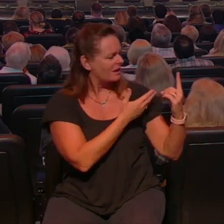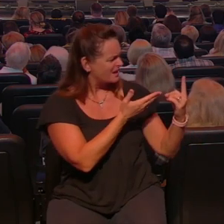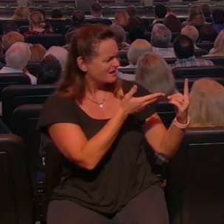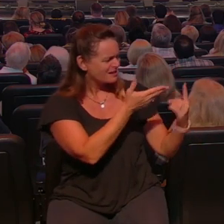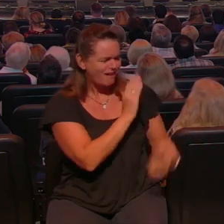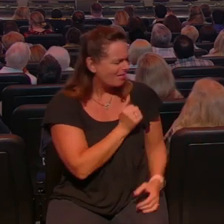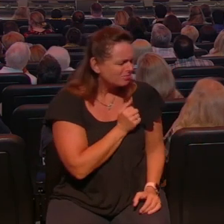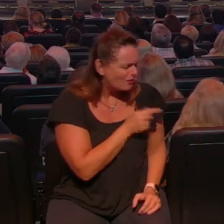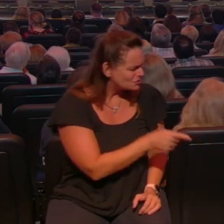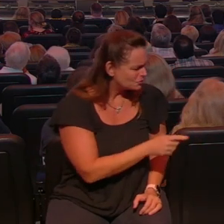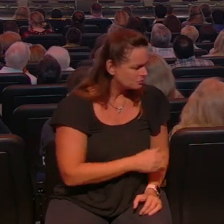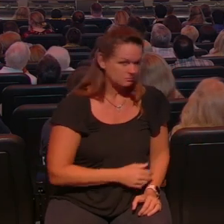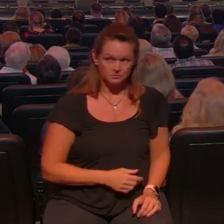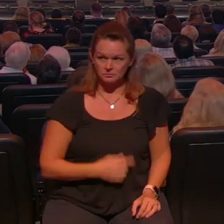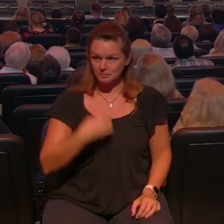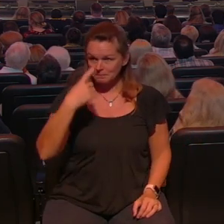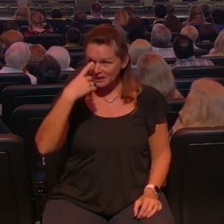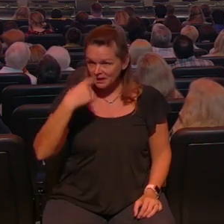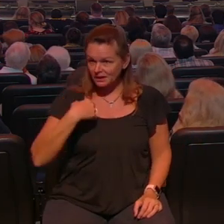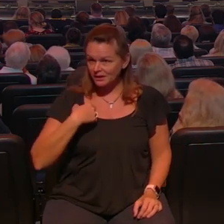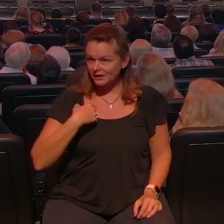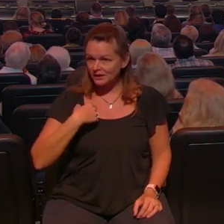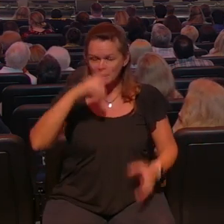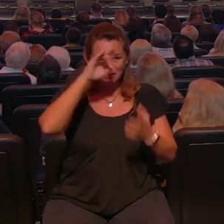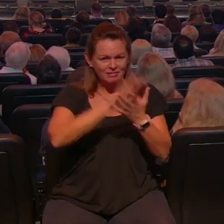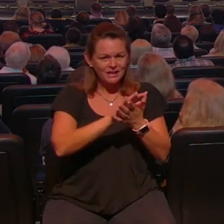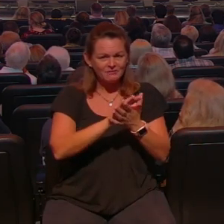and told me that it wasn't just believing in my head but it was giving him control of my life